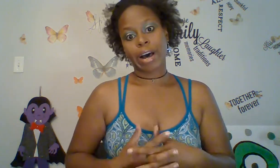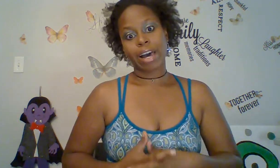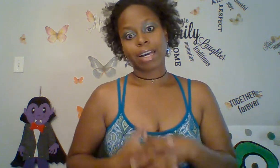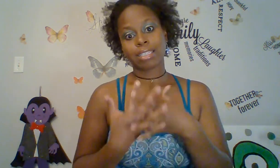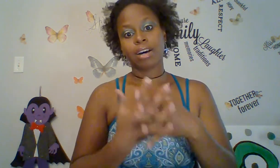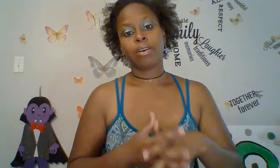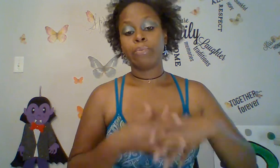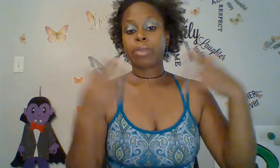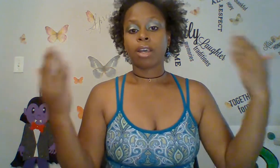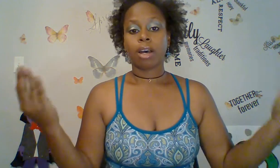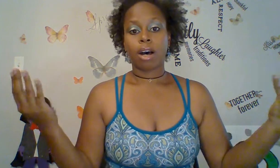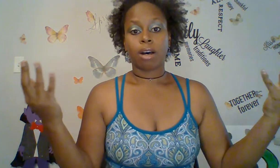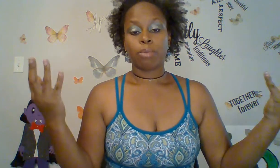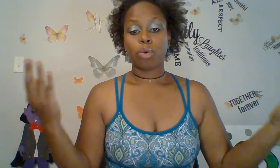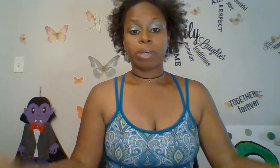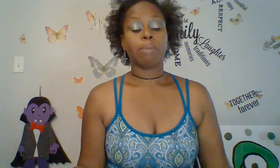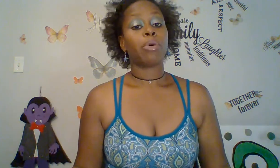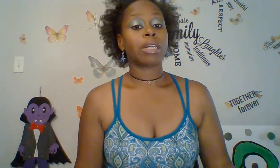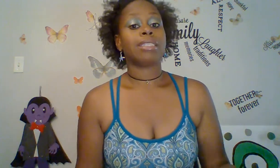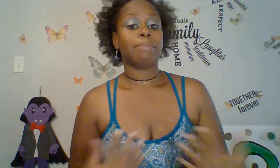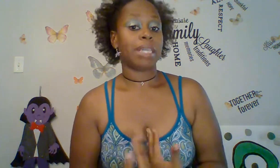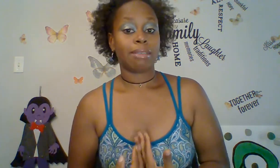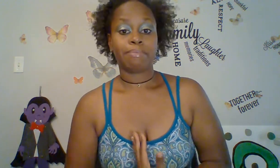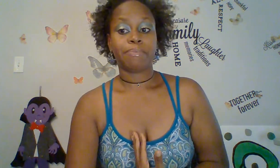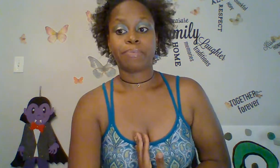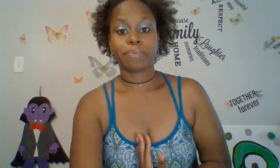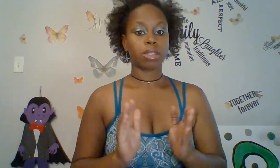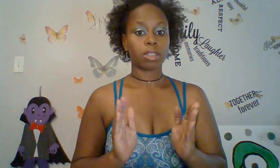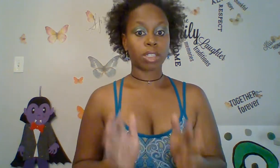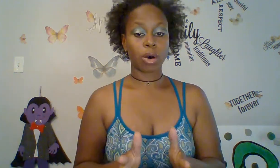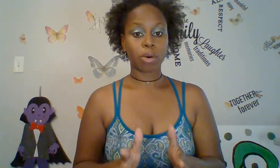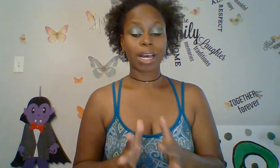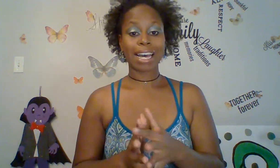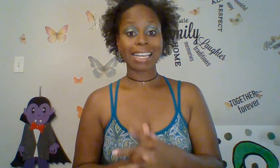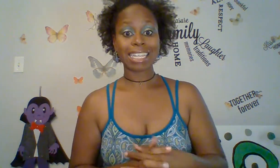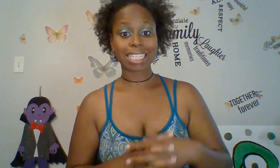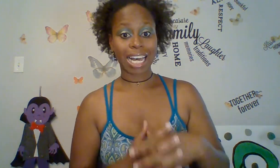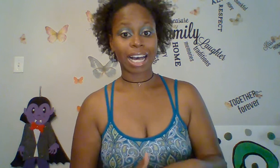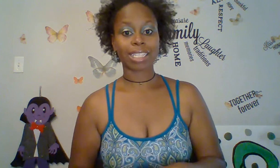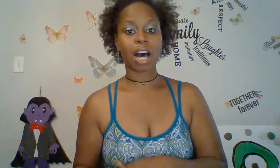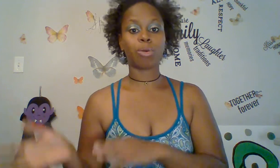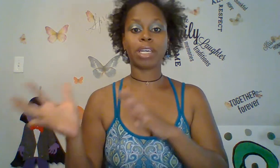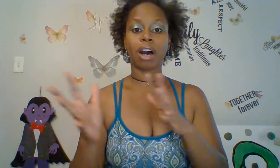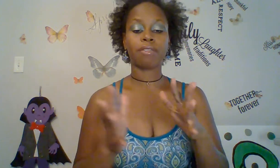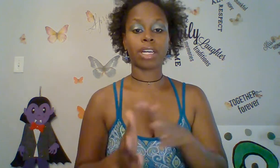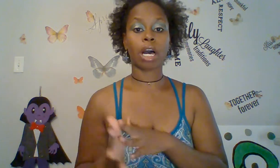ASL, um, would be important to me. So, in this class, I will be covering a